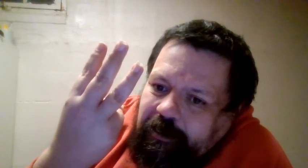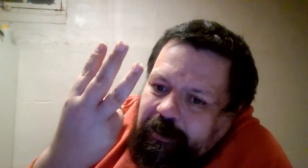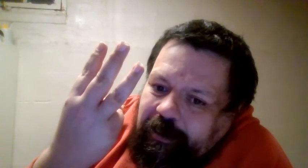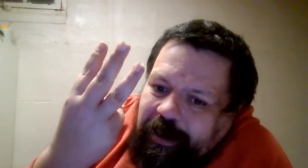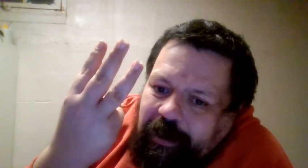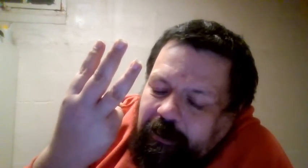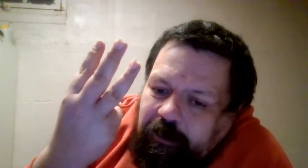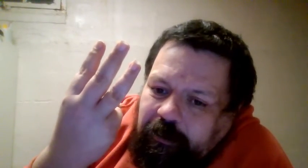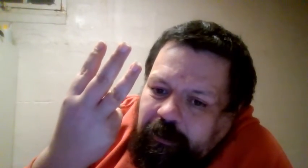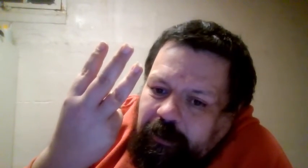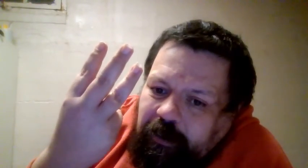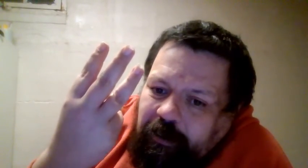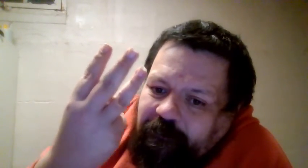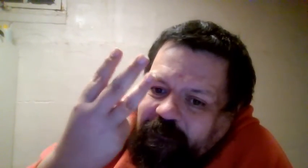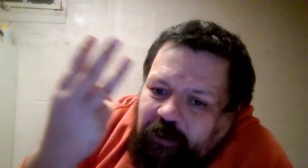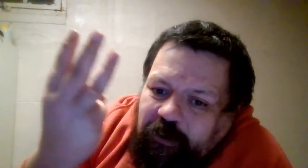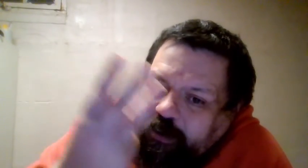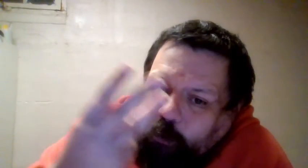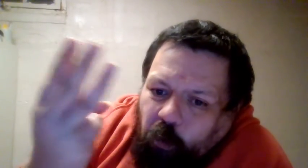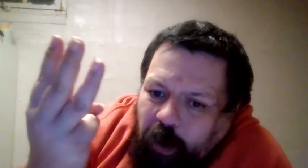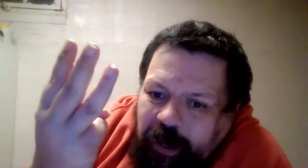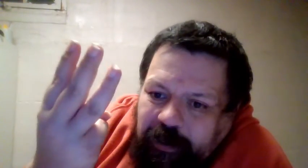Yeah. First one.